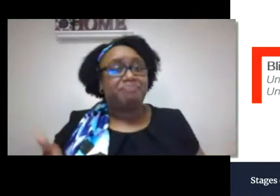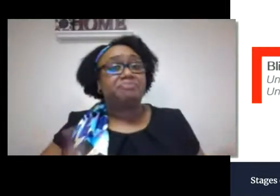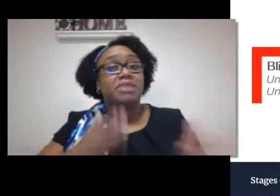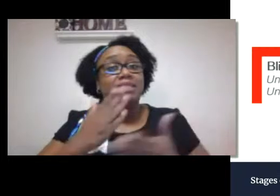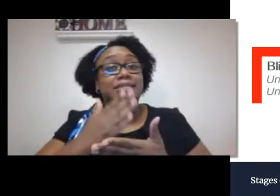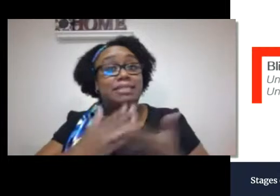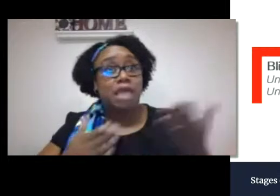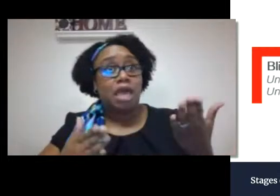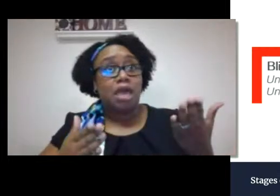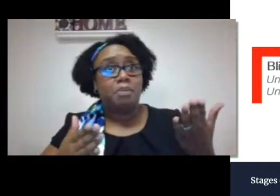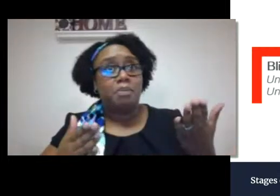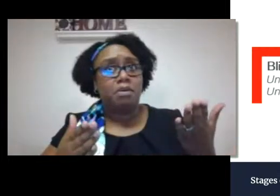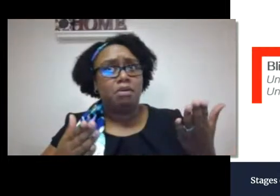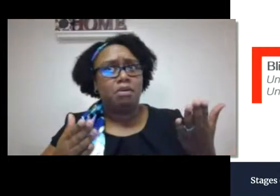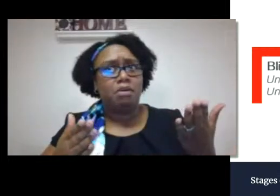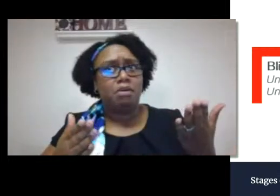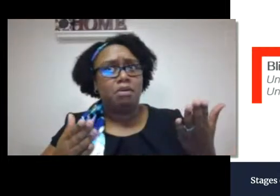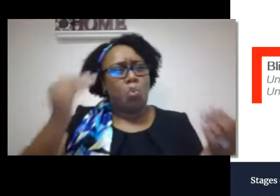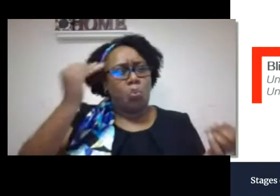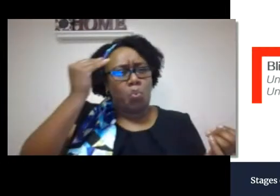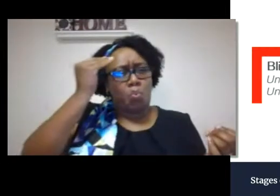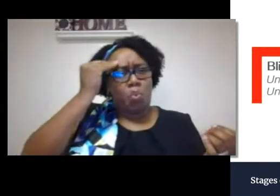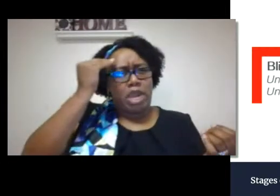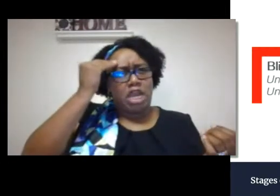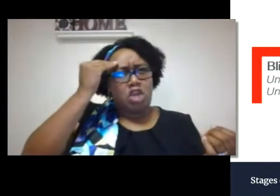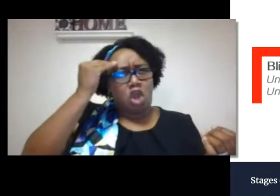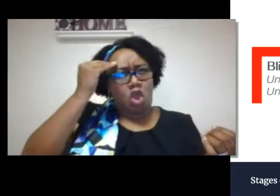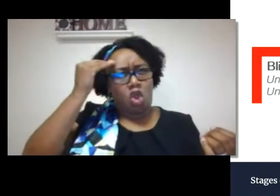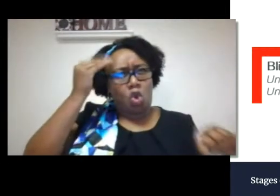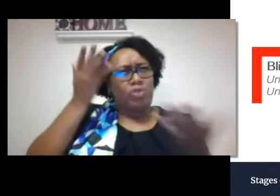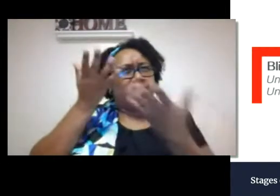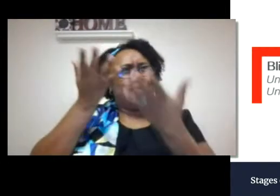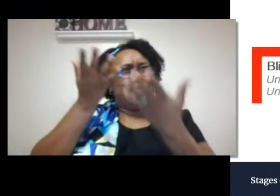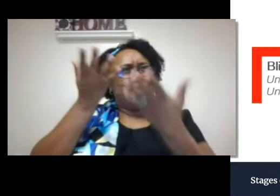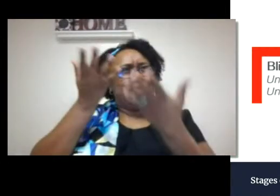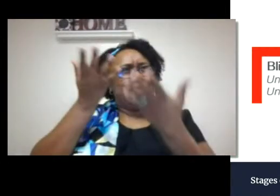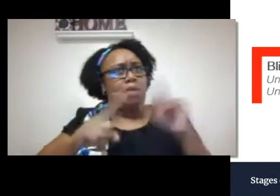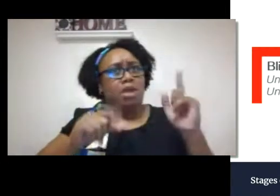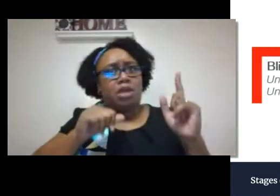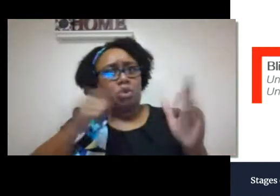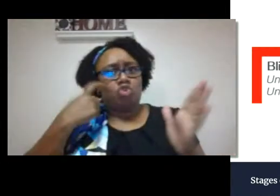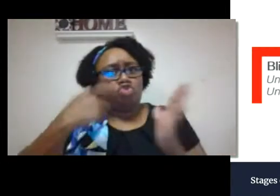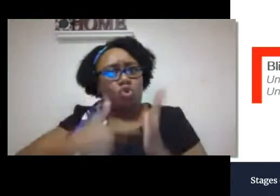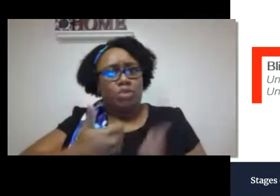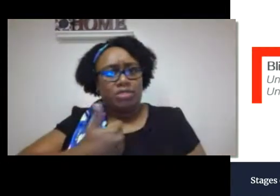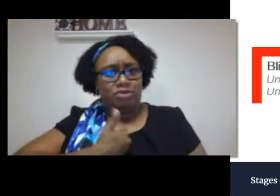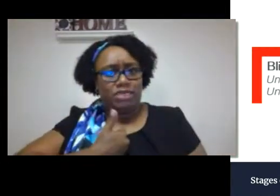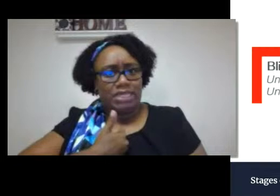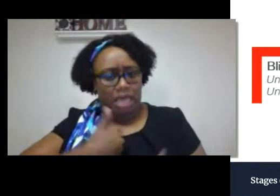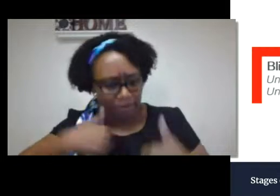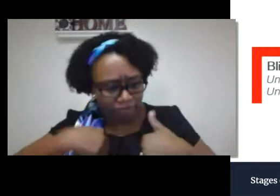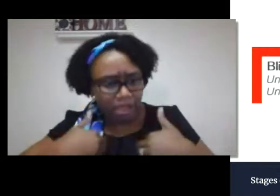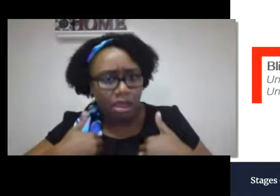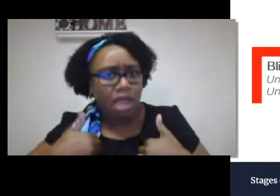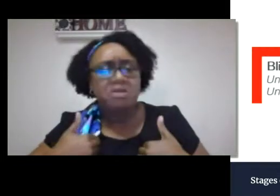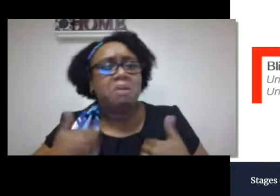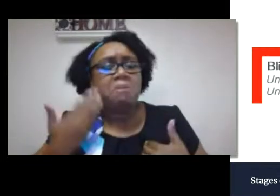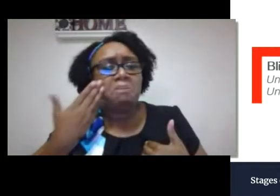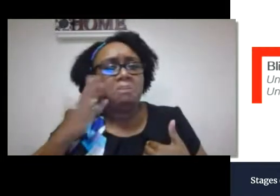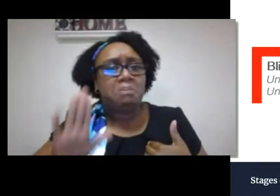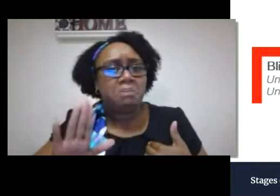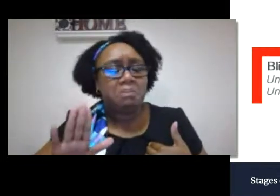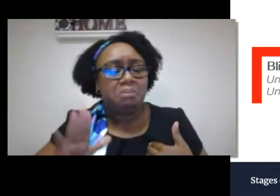Some, we don't see that they're there because we're unconscious about them. Some of our biases, we know they